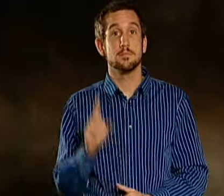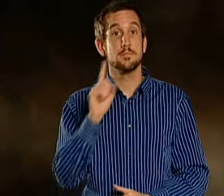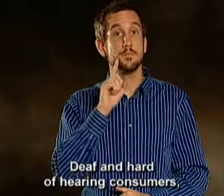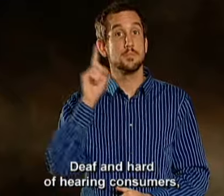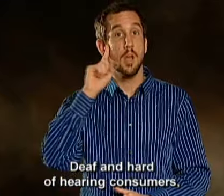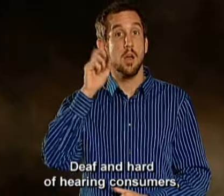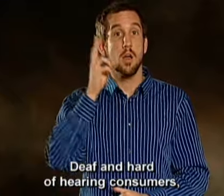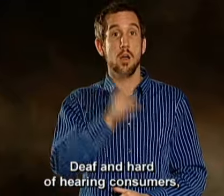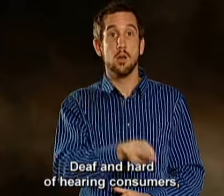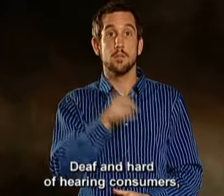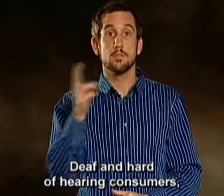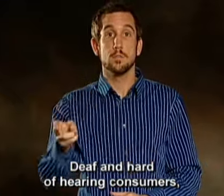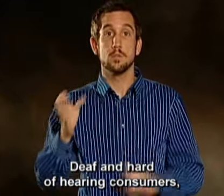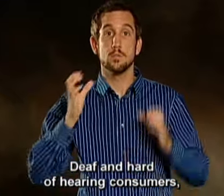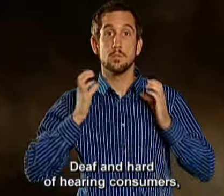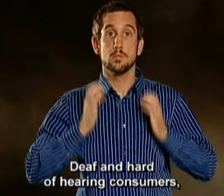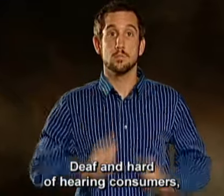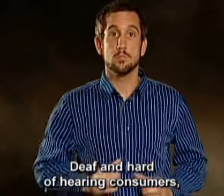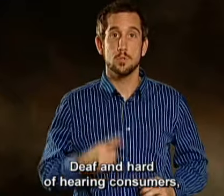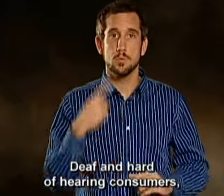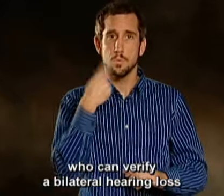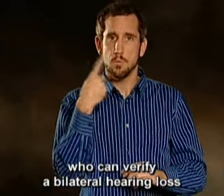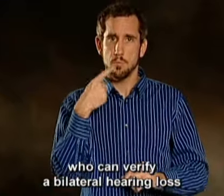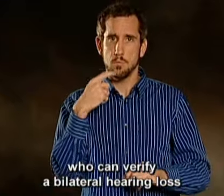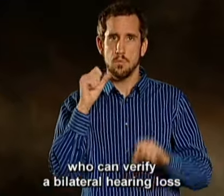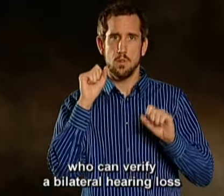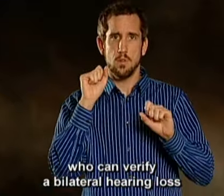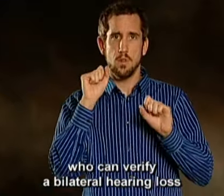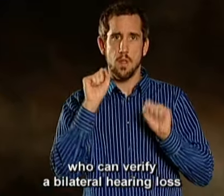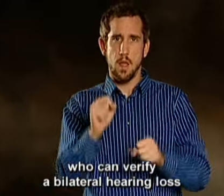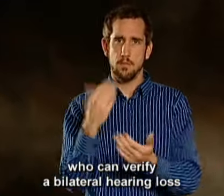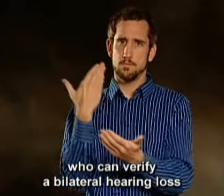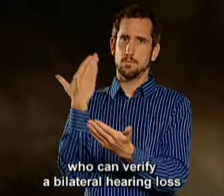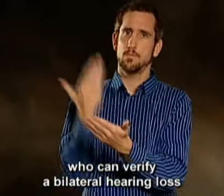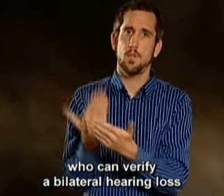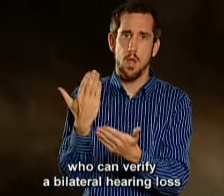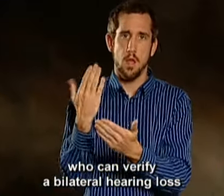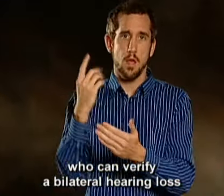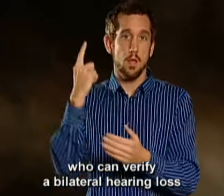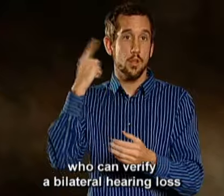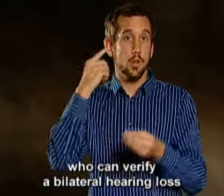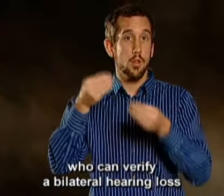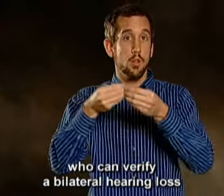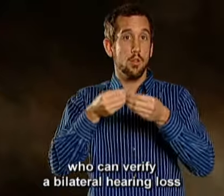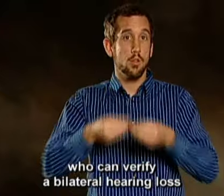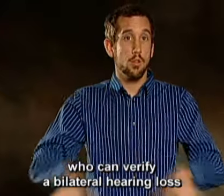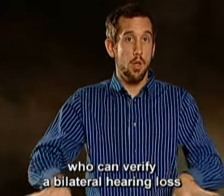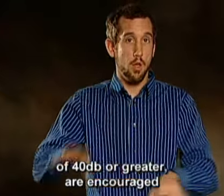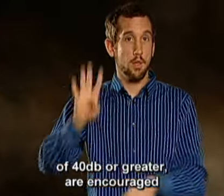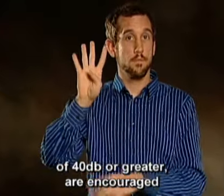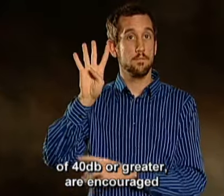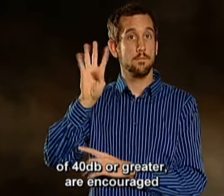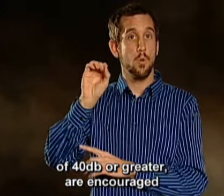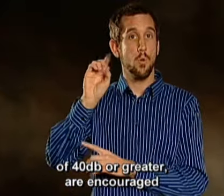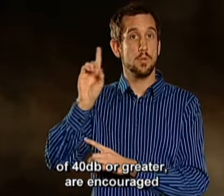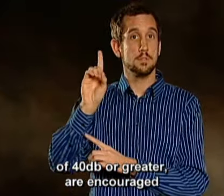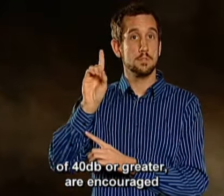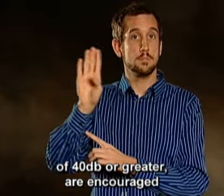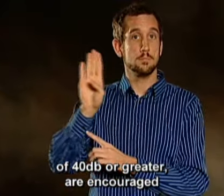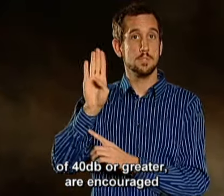Deaf and hard of hearing consumers who can verify a bilateral hearing loss of 40 decibels or greater